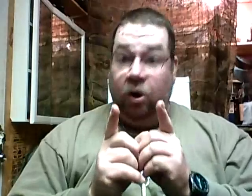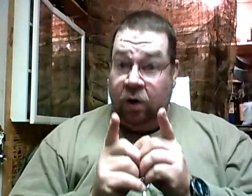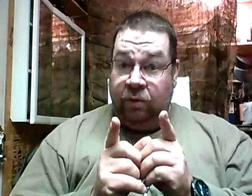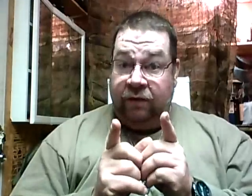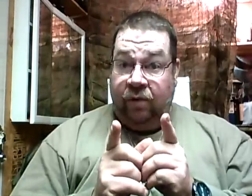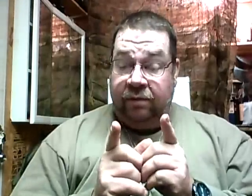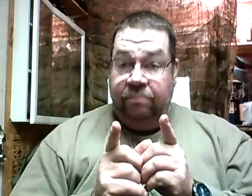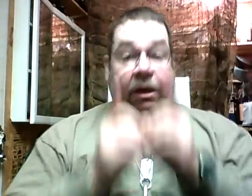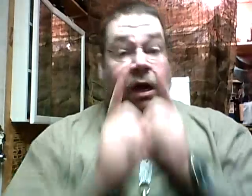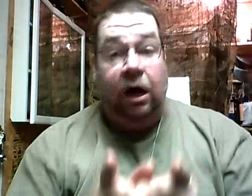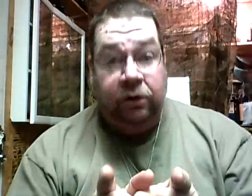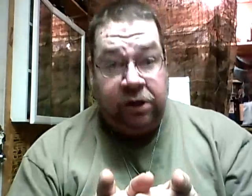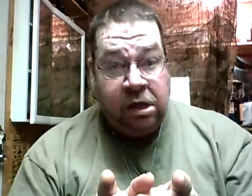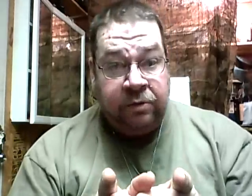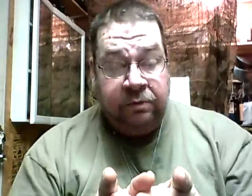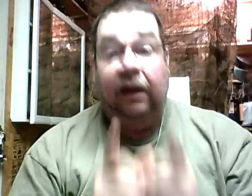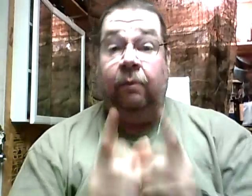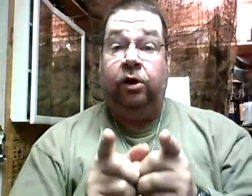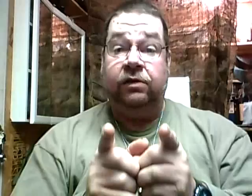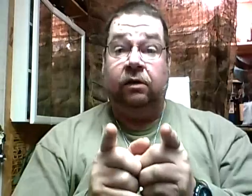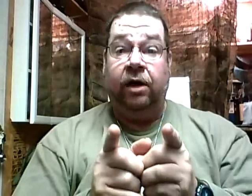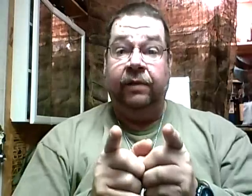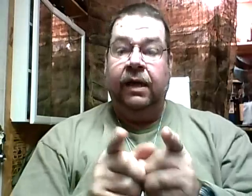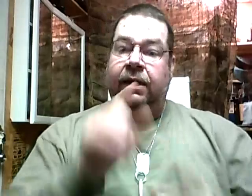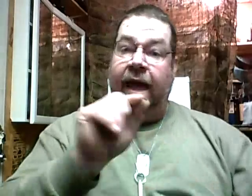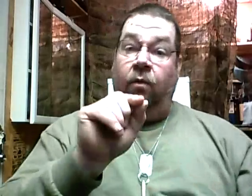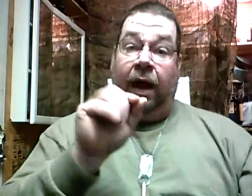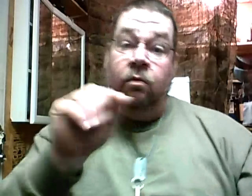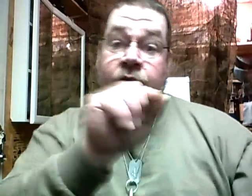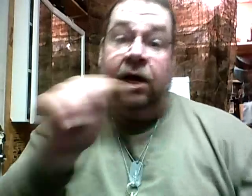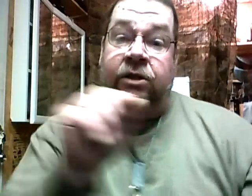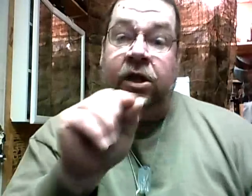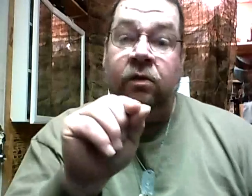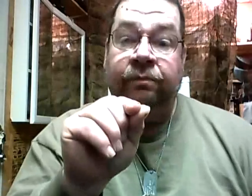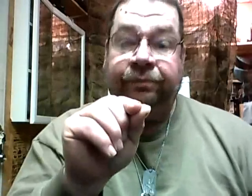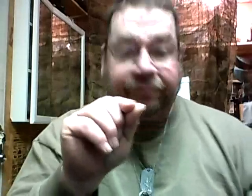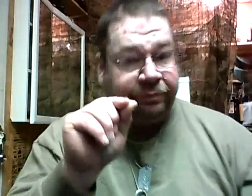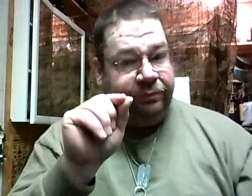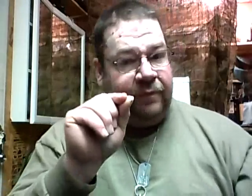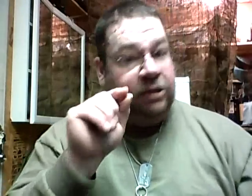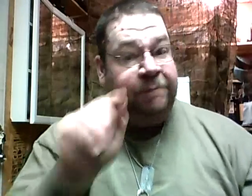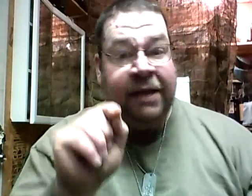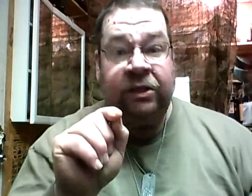know what I'm going to give away. But at 100 subs, I'm going to give something away. Now, what I want you guys to do, especially